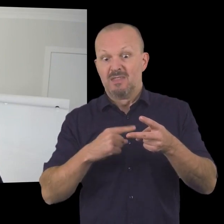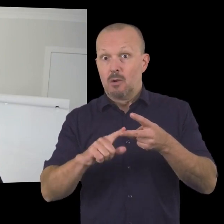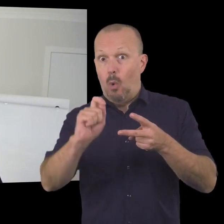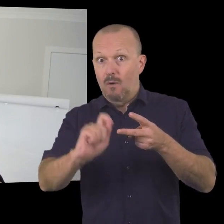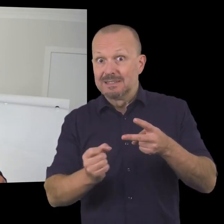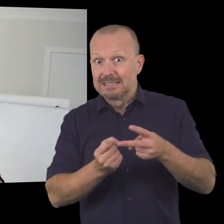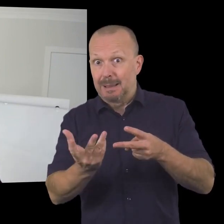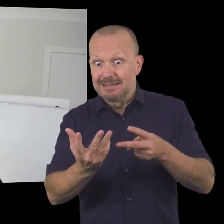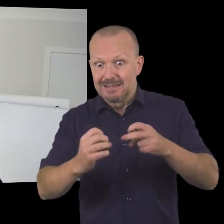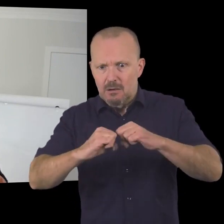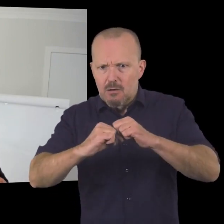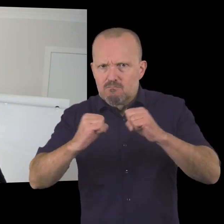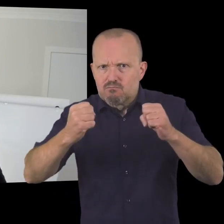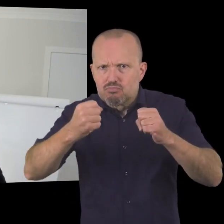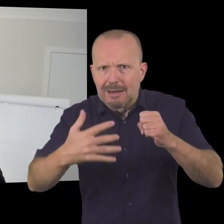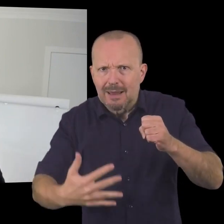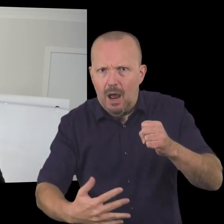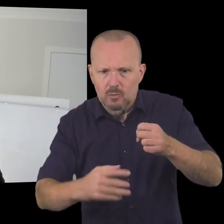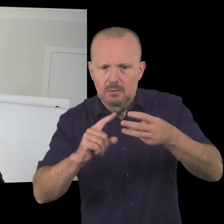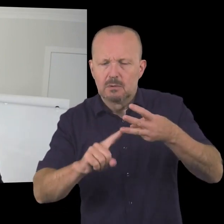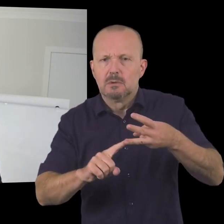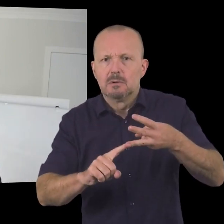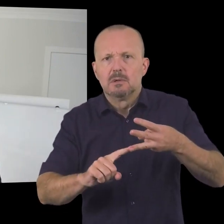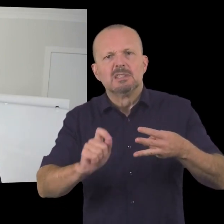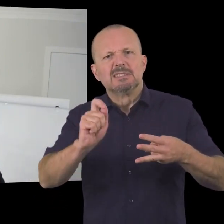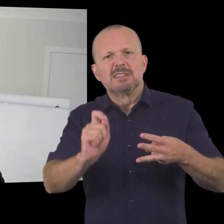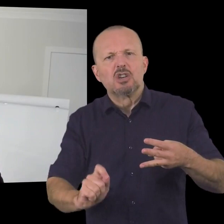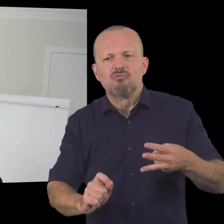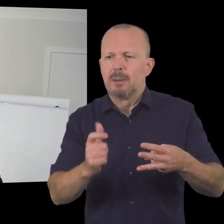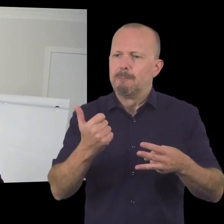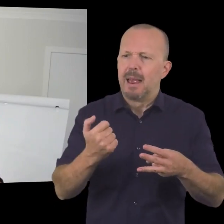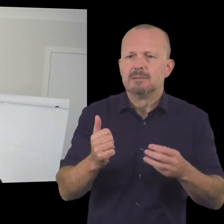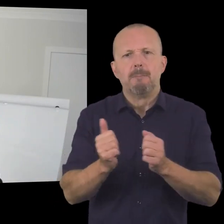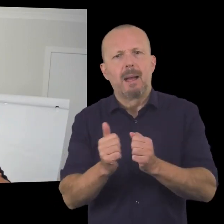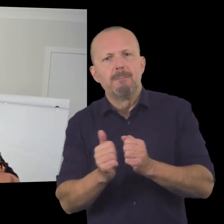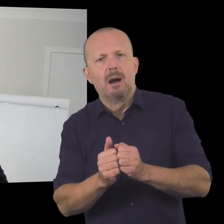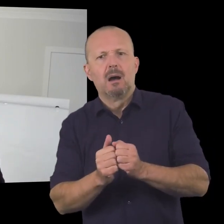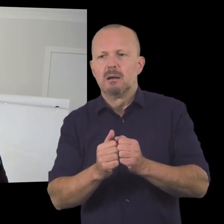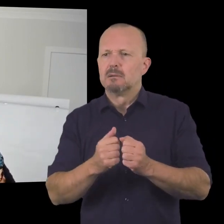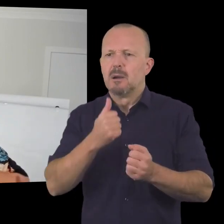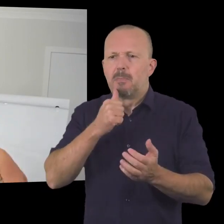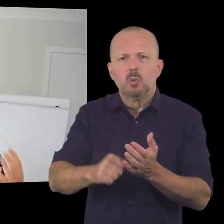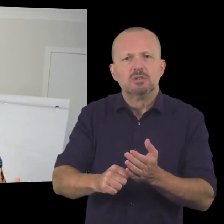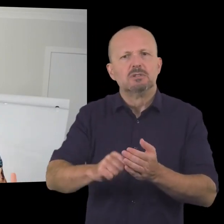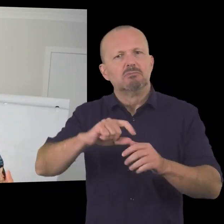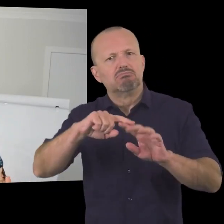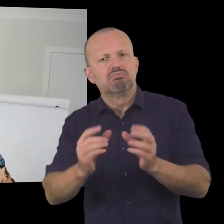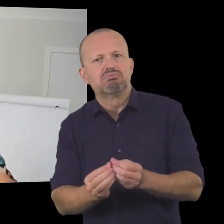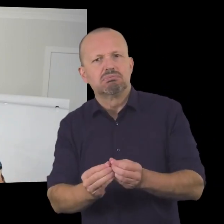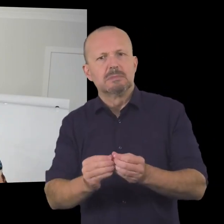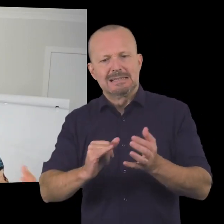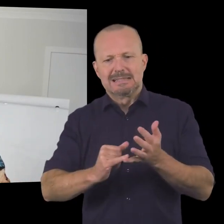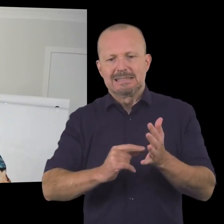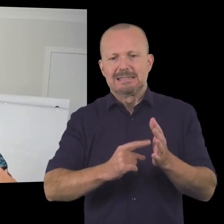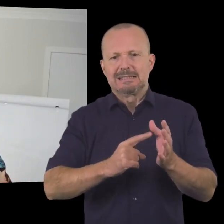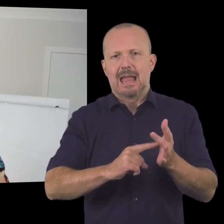and then underneath office expenses i'm wondering how many of you have a specific line for stationary how much funds do you need to raise